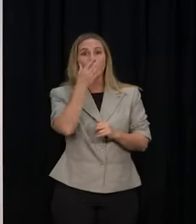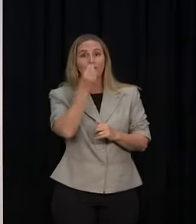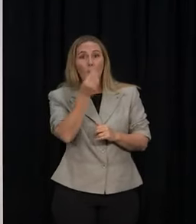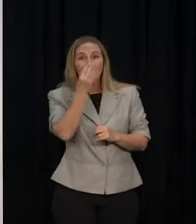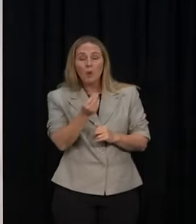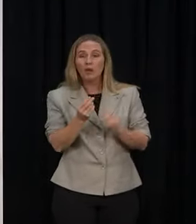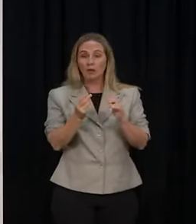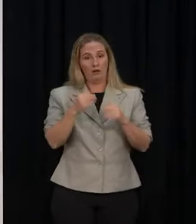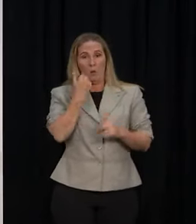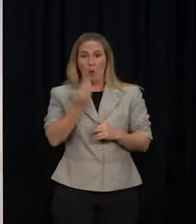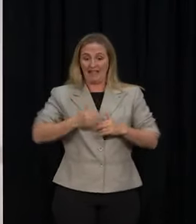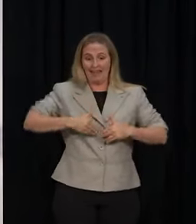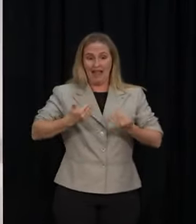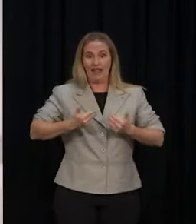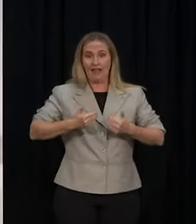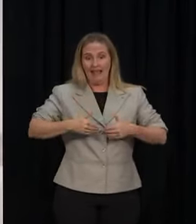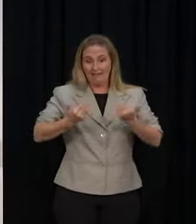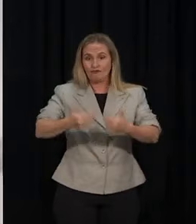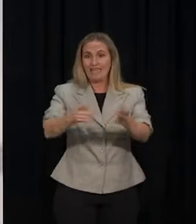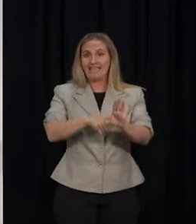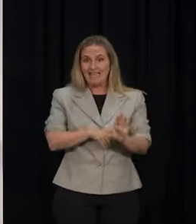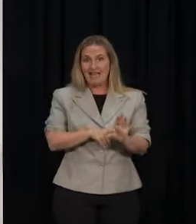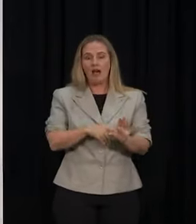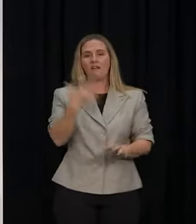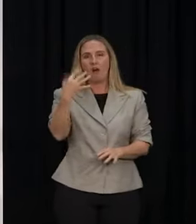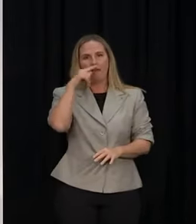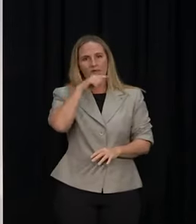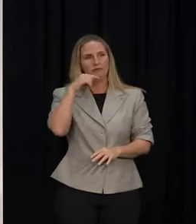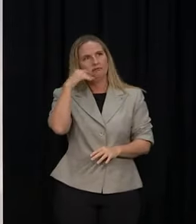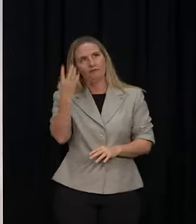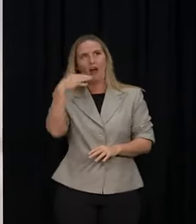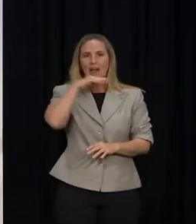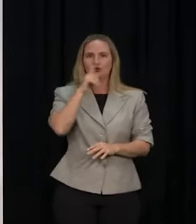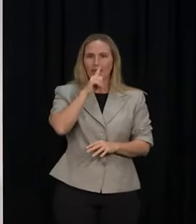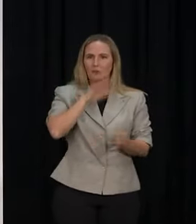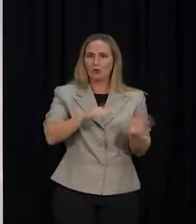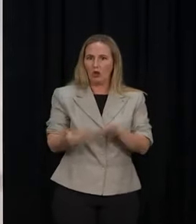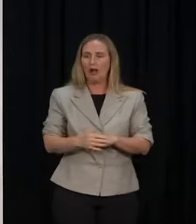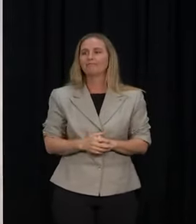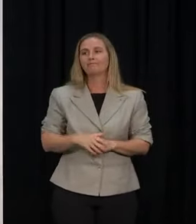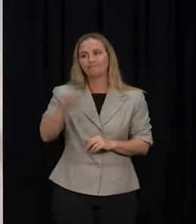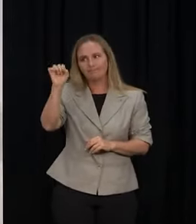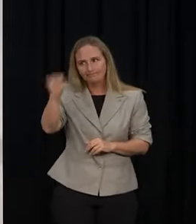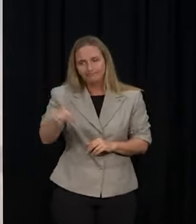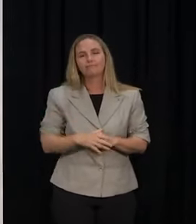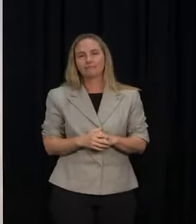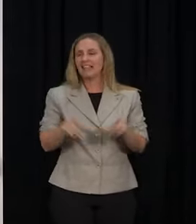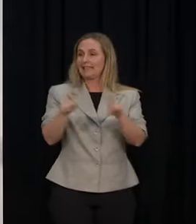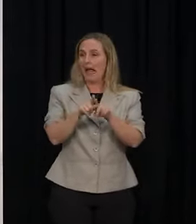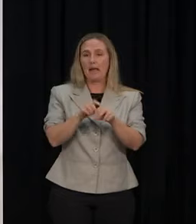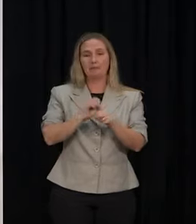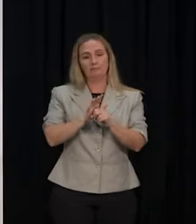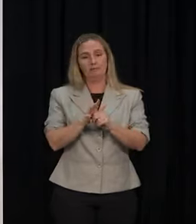Yes, yes. And look again, Barry, as I say, no one is arguing that Omicron is a more mild to moderate illness for most people. But again,